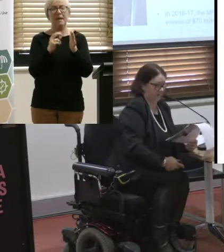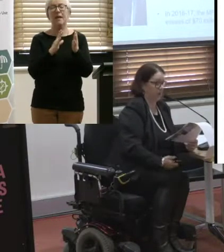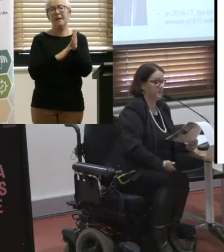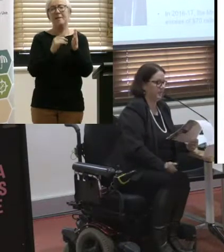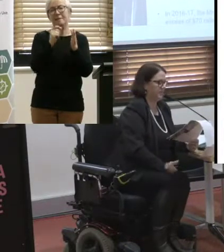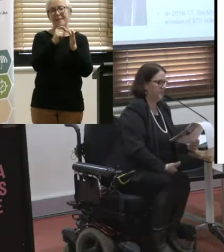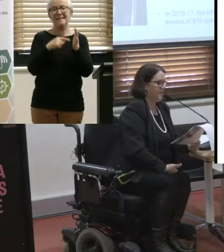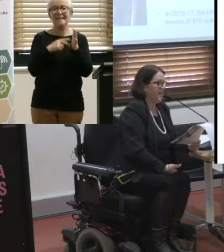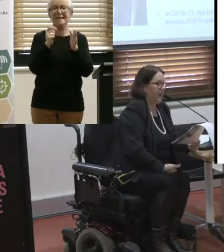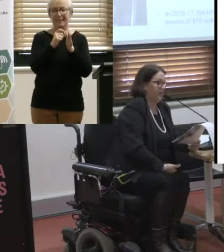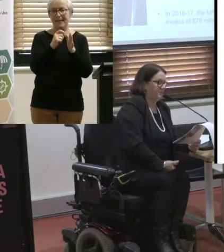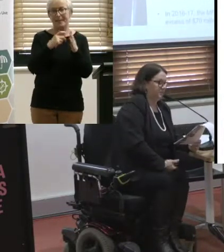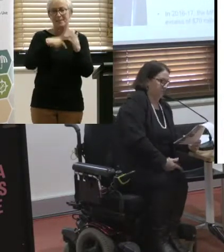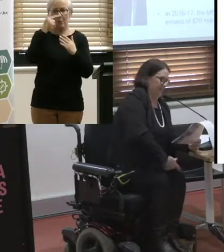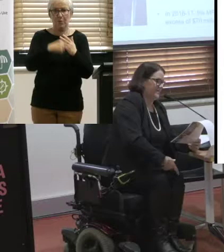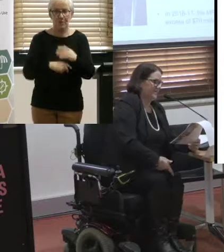I'm impressed.